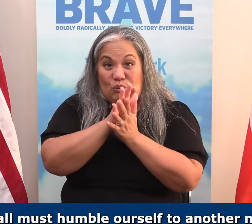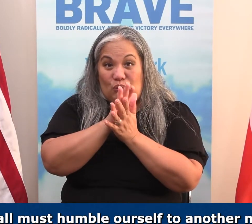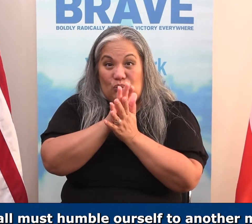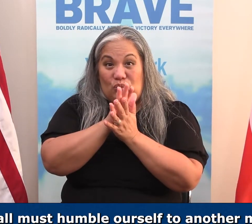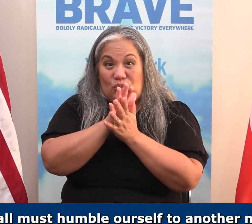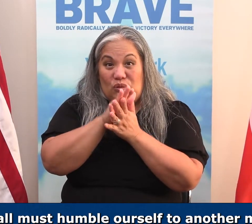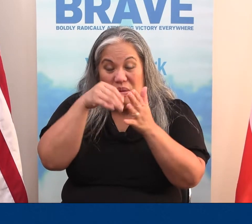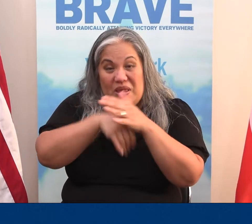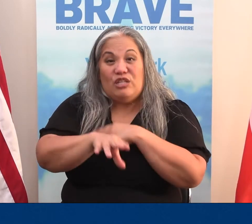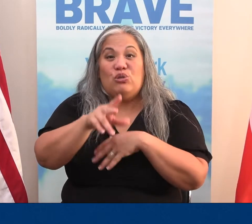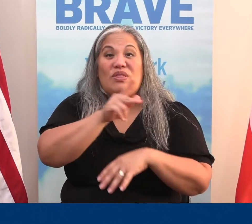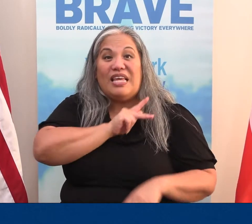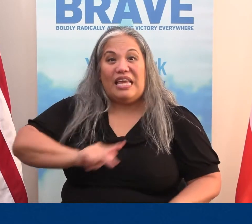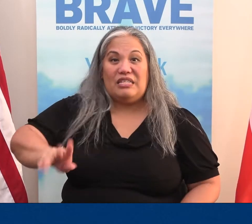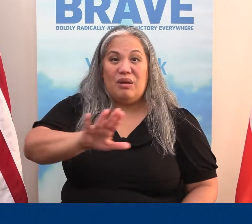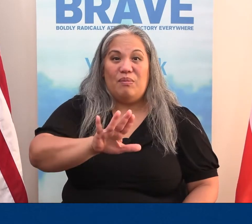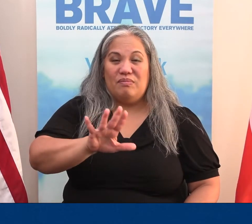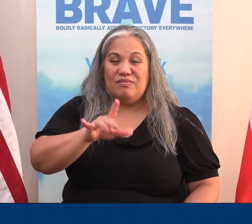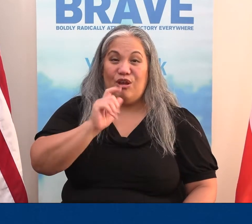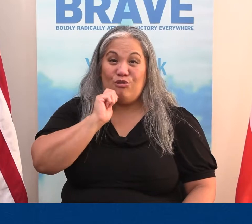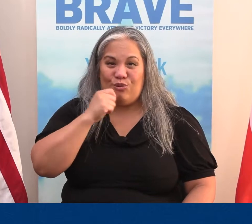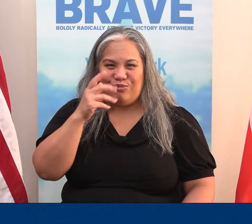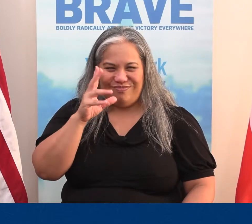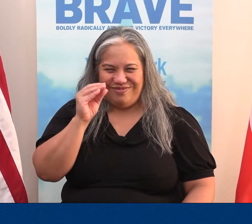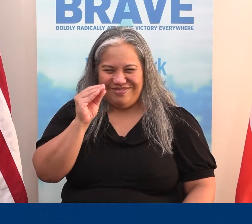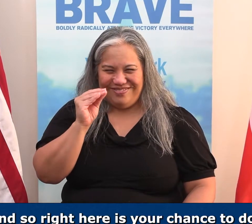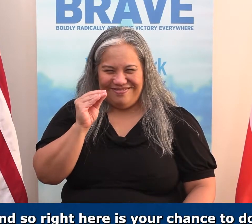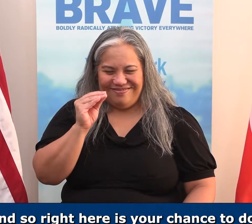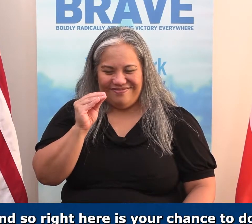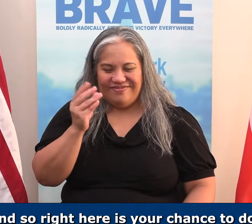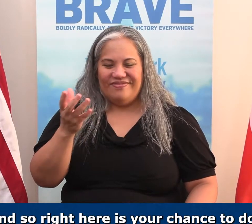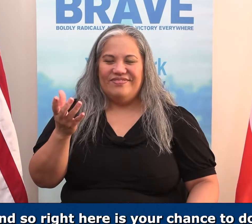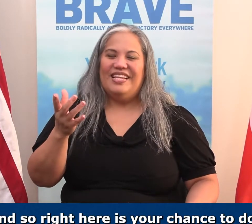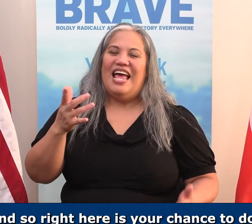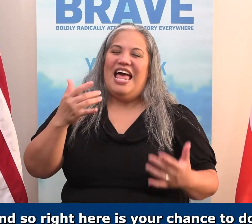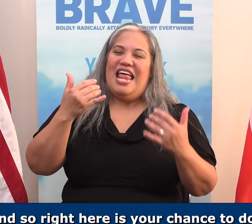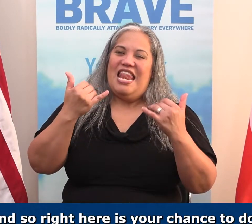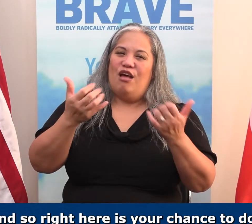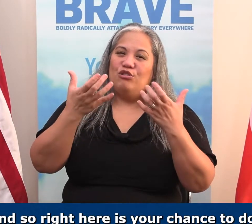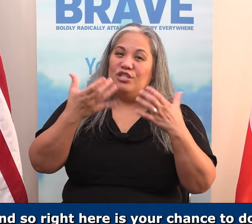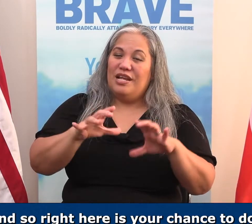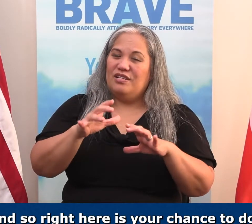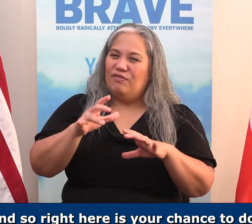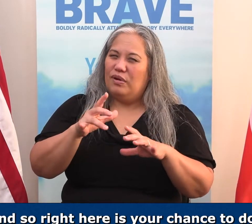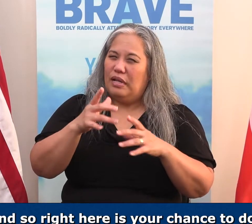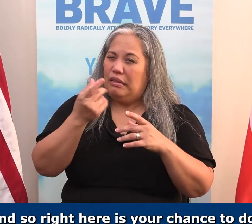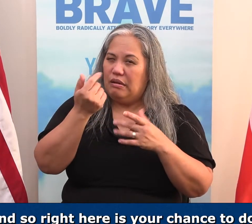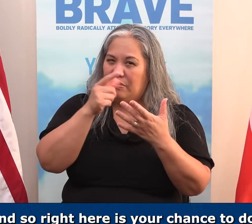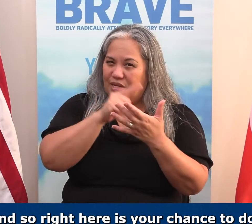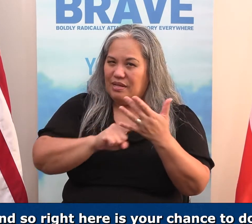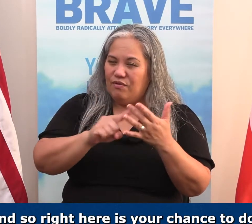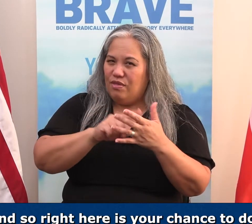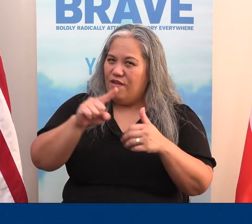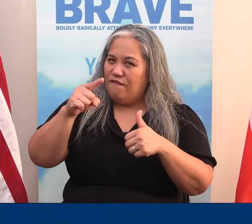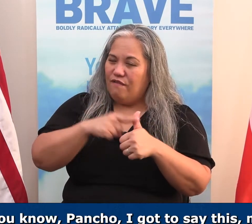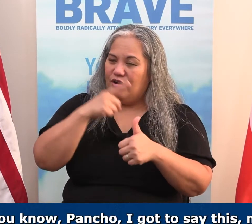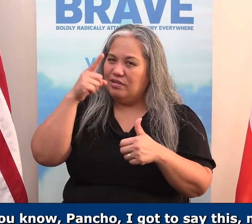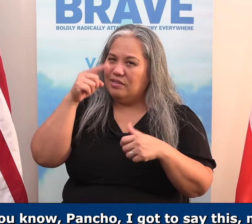come into the kingdom. Is that pretty cool, guys? And so, right here is your chance to do a little discipling, maybe for the first time. So, you know,